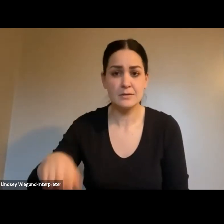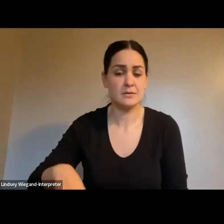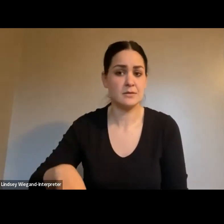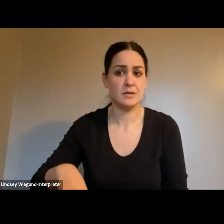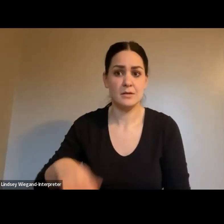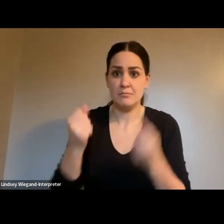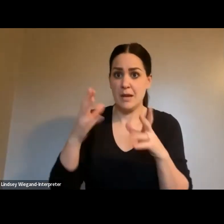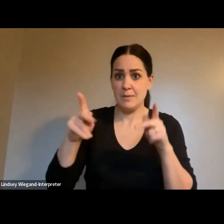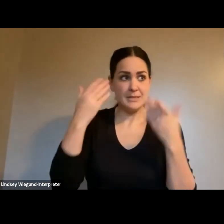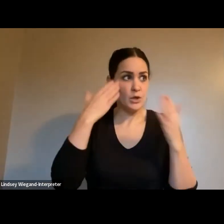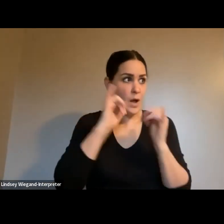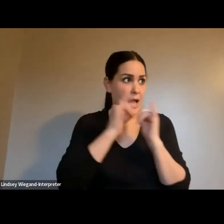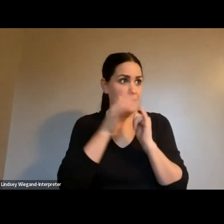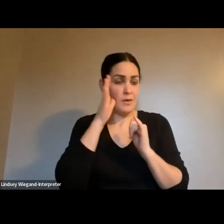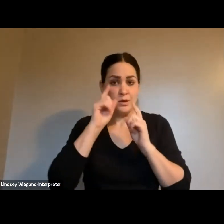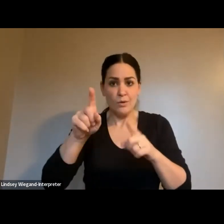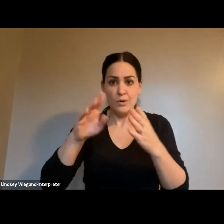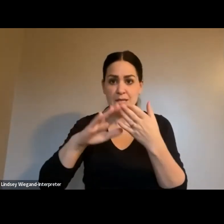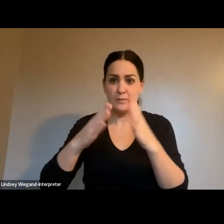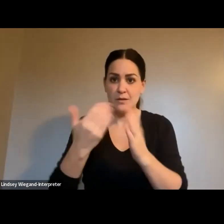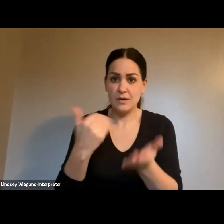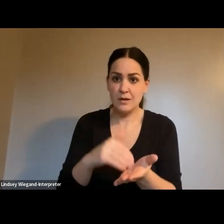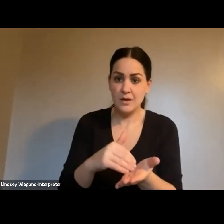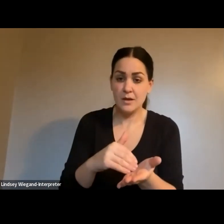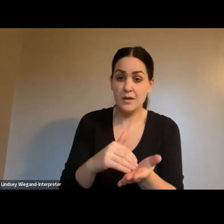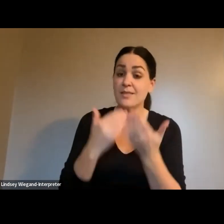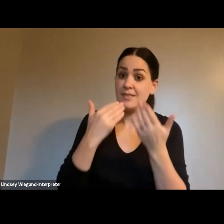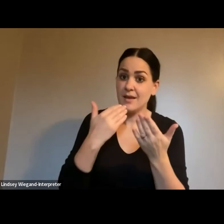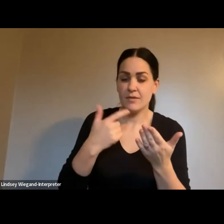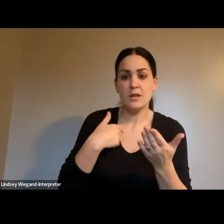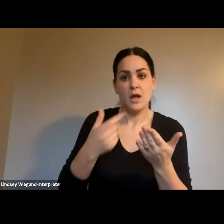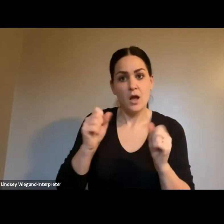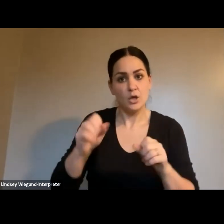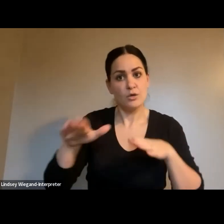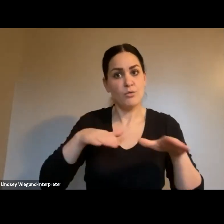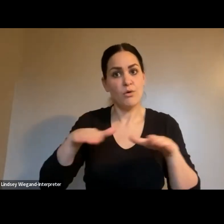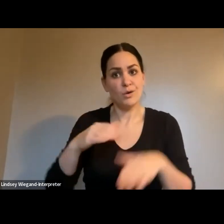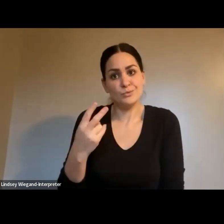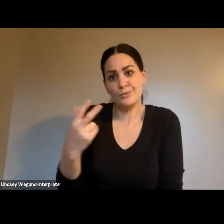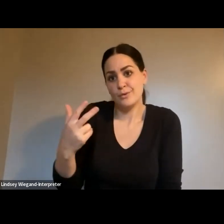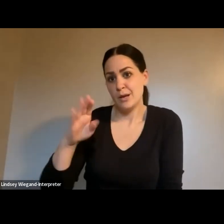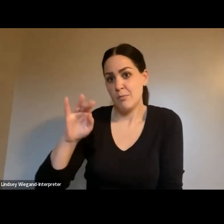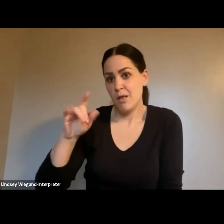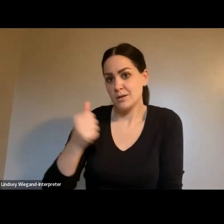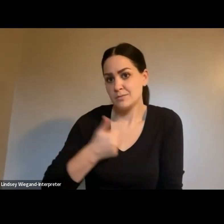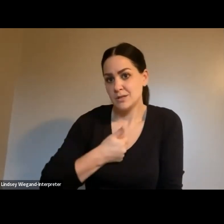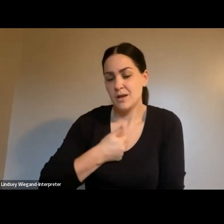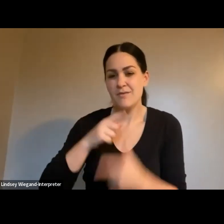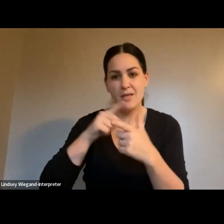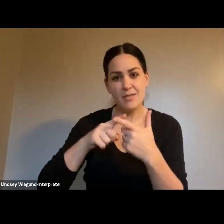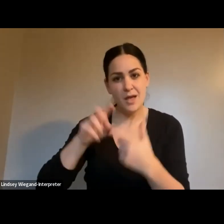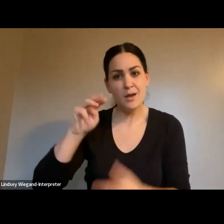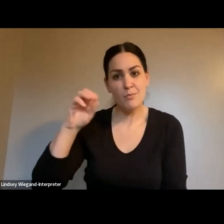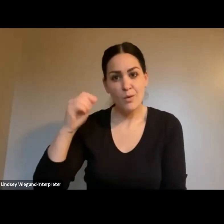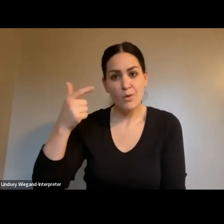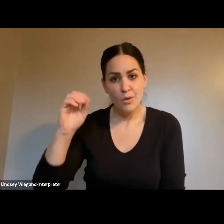of people didn't know how they were going to get downtown. So thankfully, I was able to walk the two, three blocks and mogo back downtown without